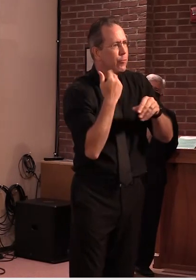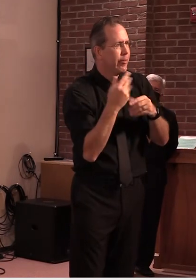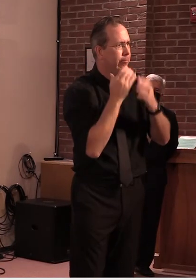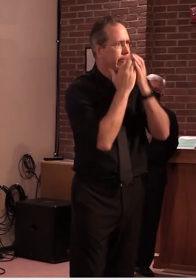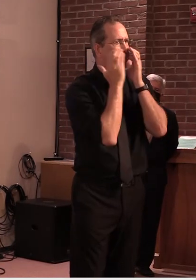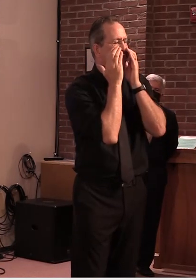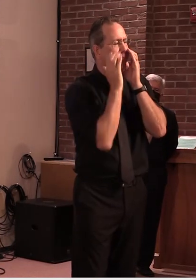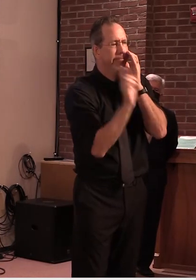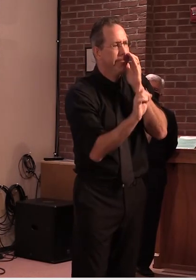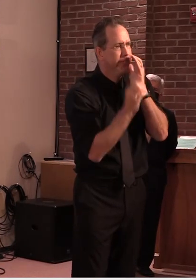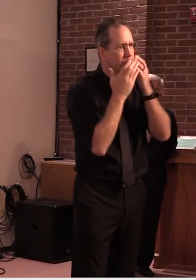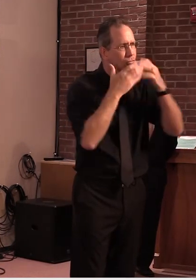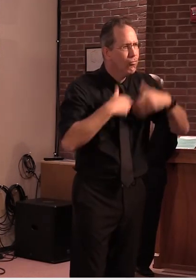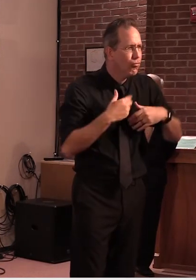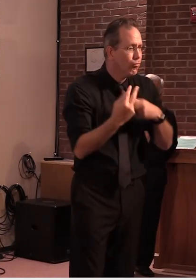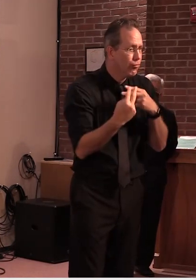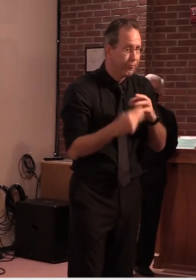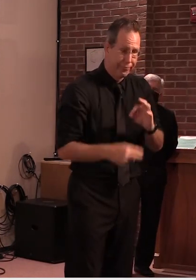greg county courier